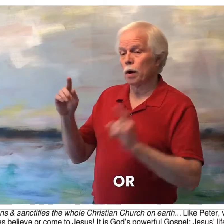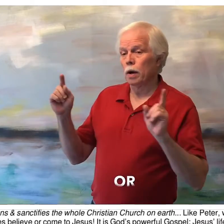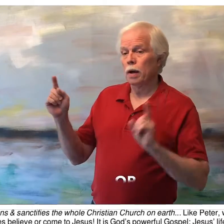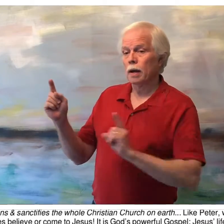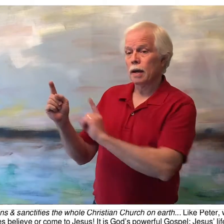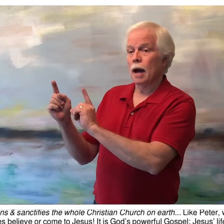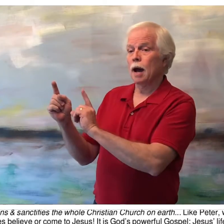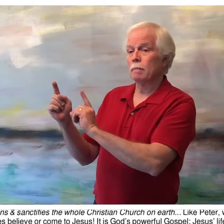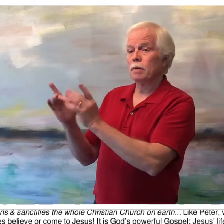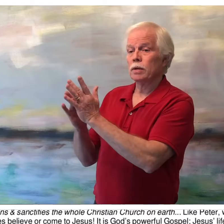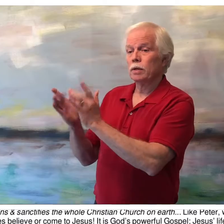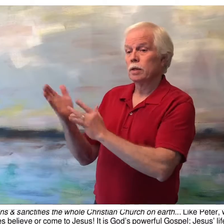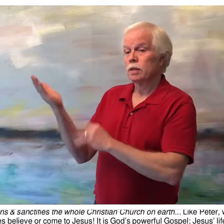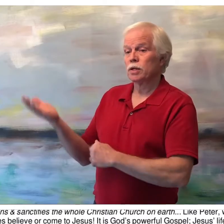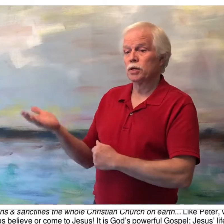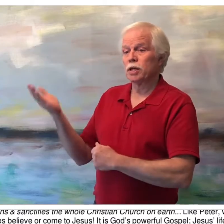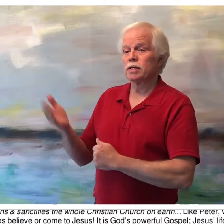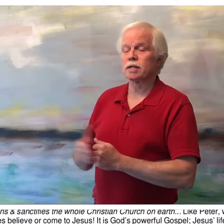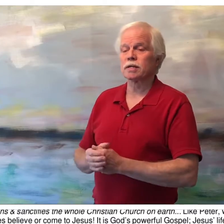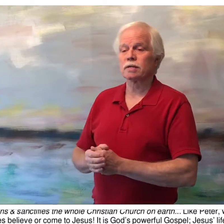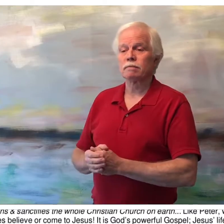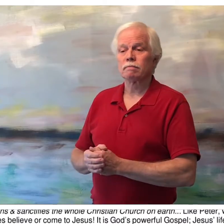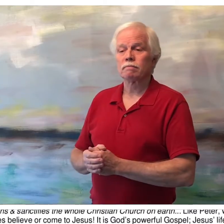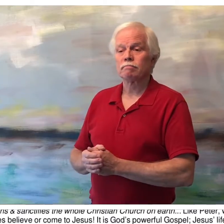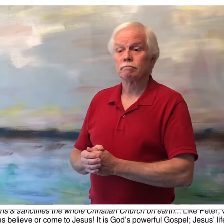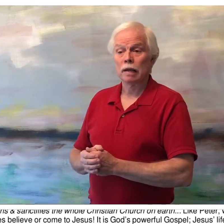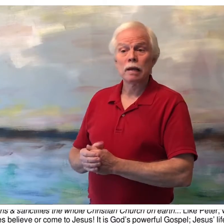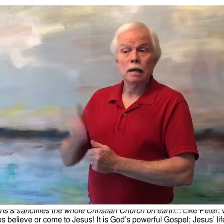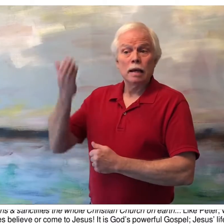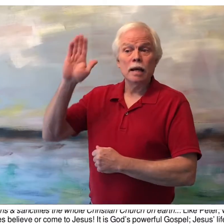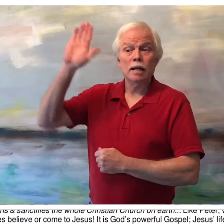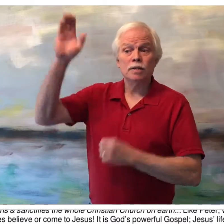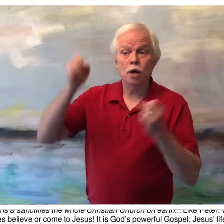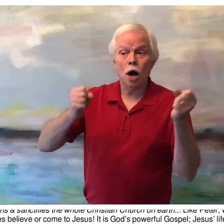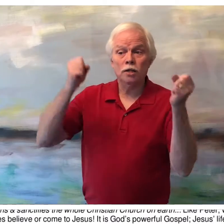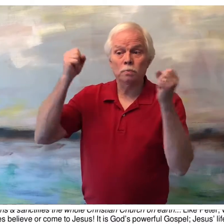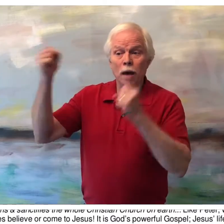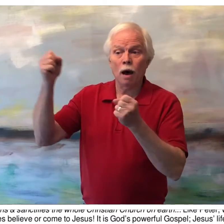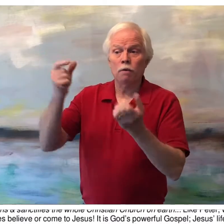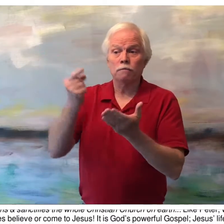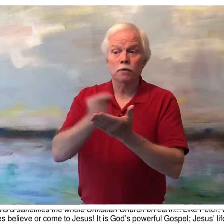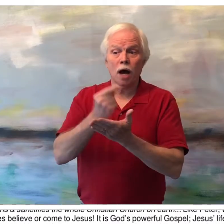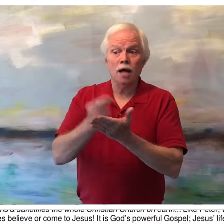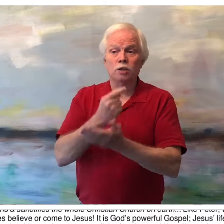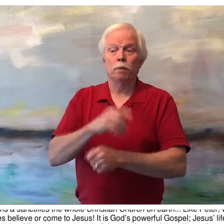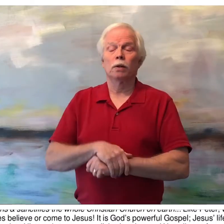come to Jesus. It is God's powerful gospel.